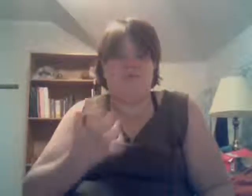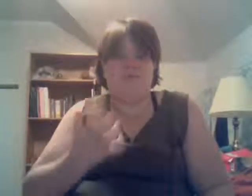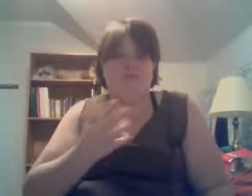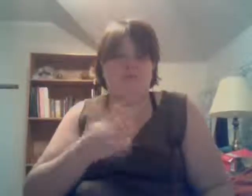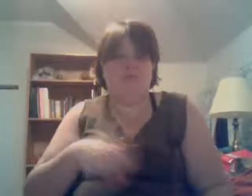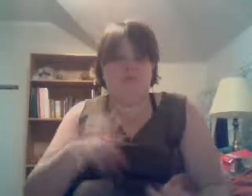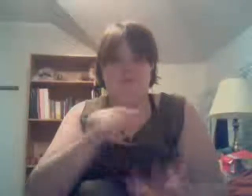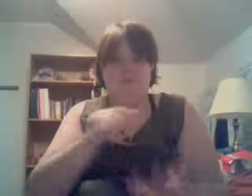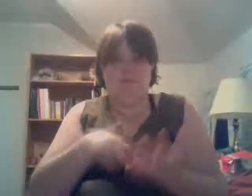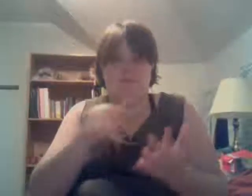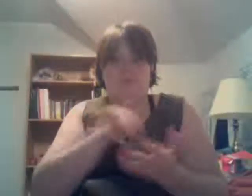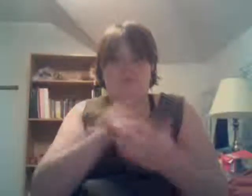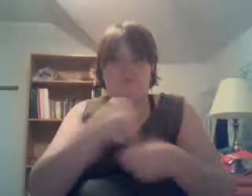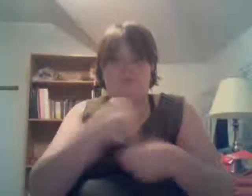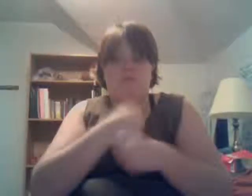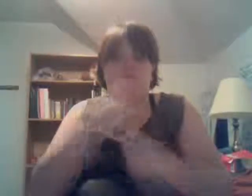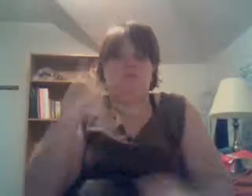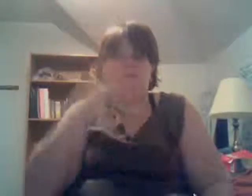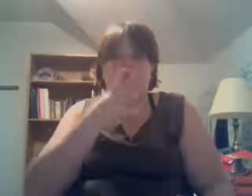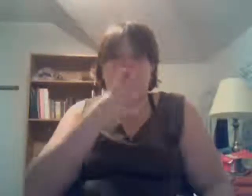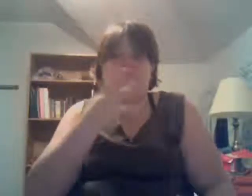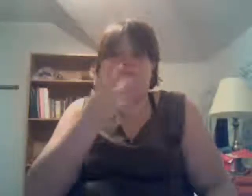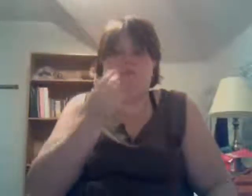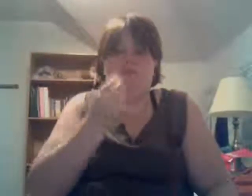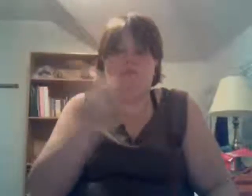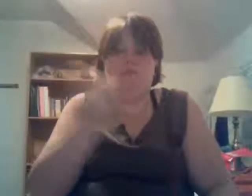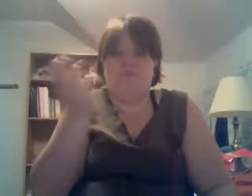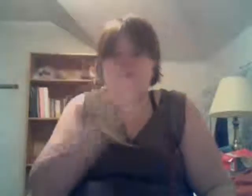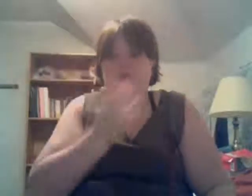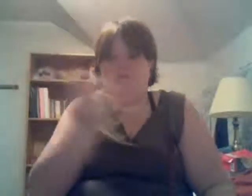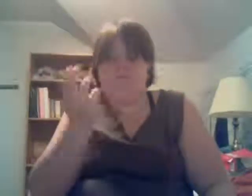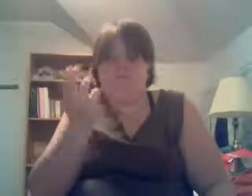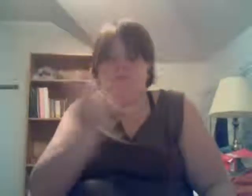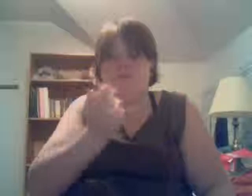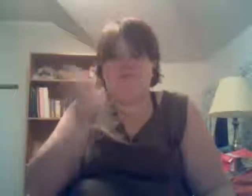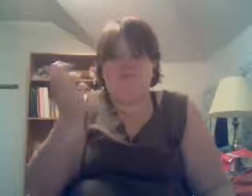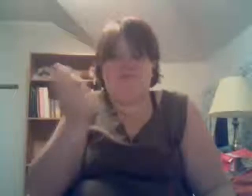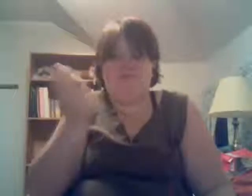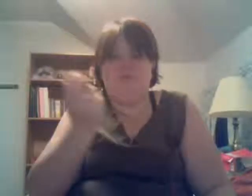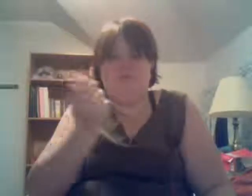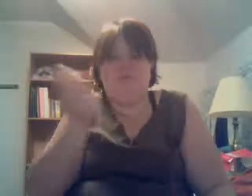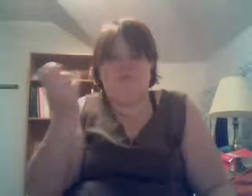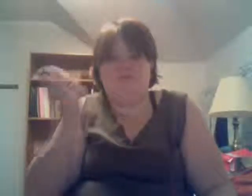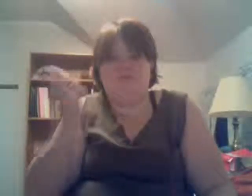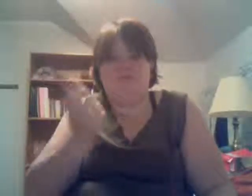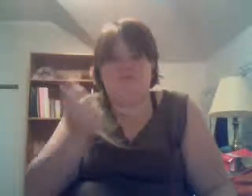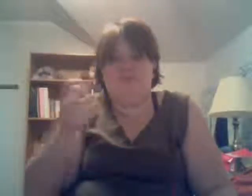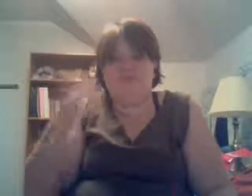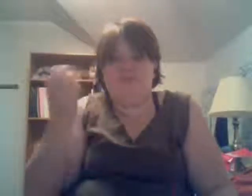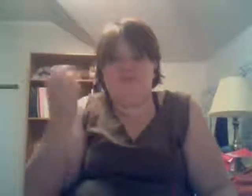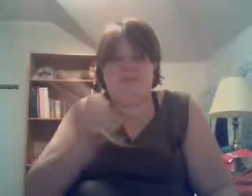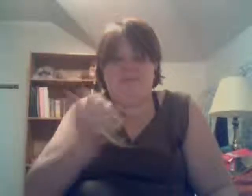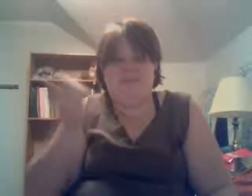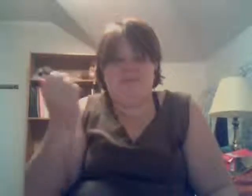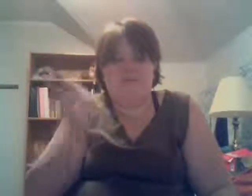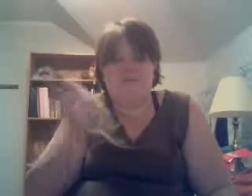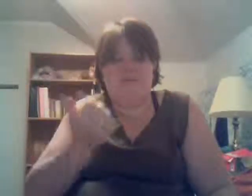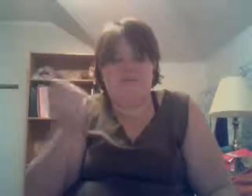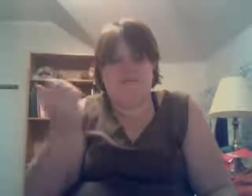Oh-oh That's what makes you beautiful Na-na-na-na-na-na-na-na